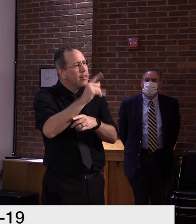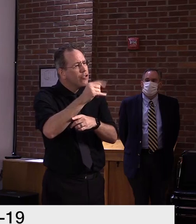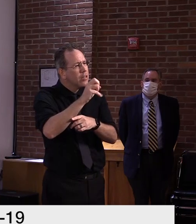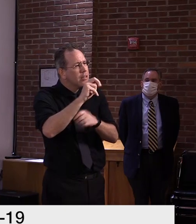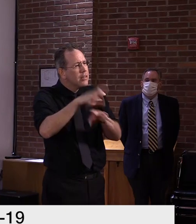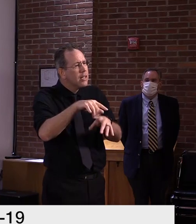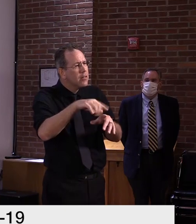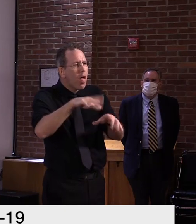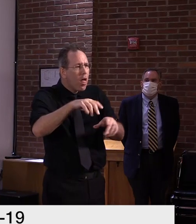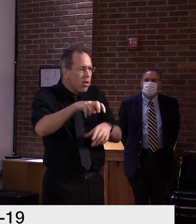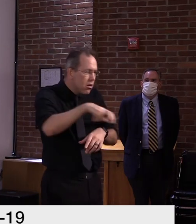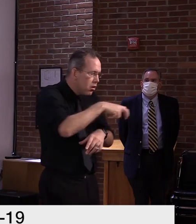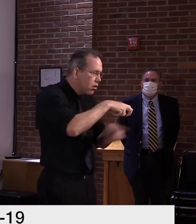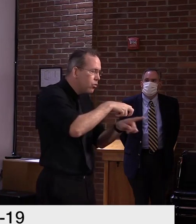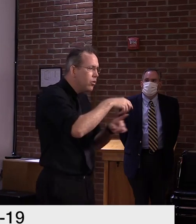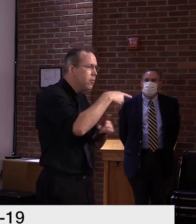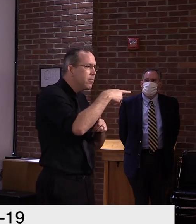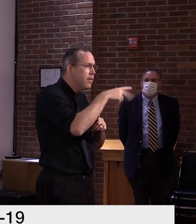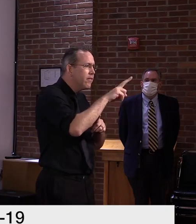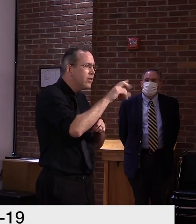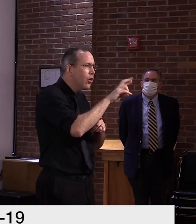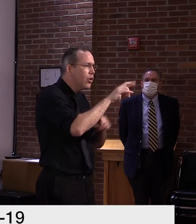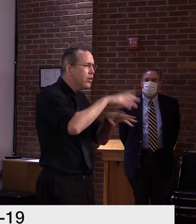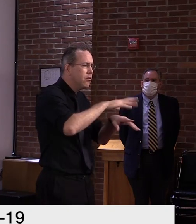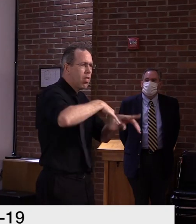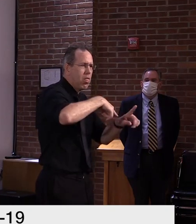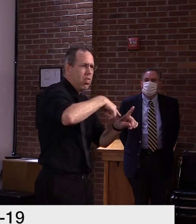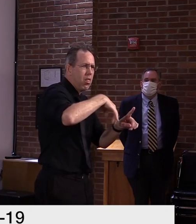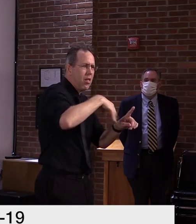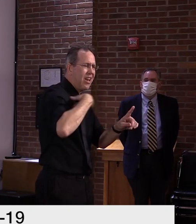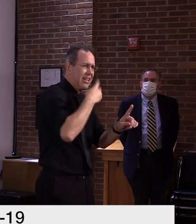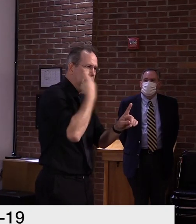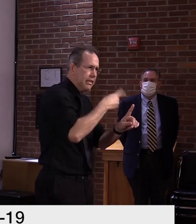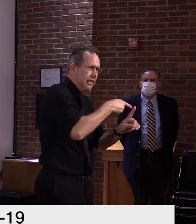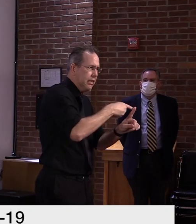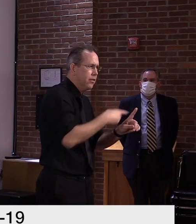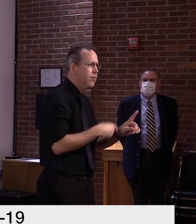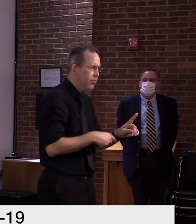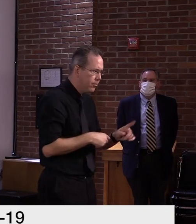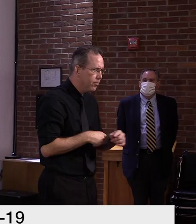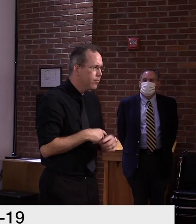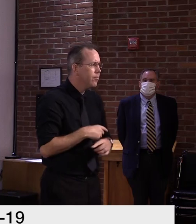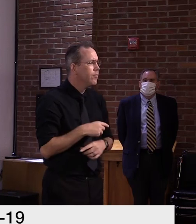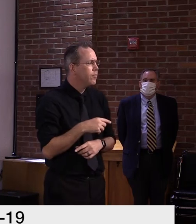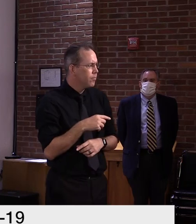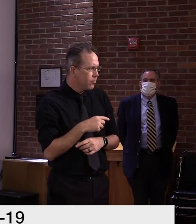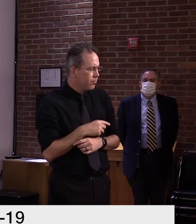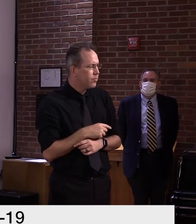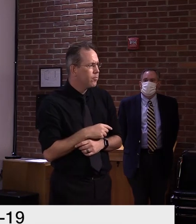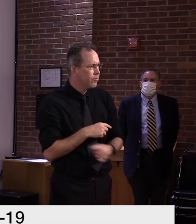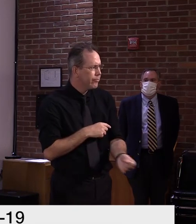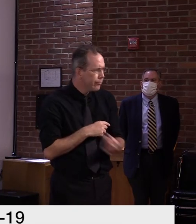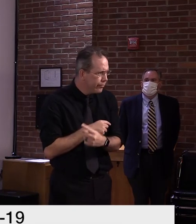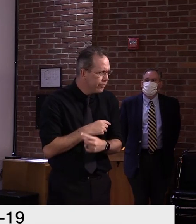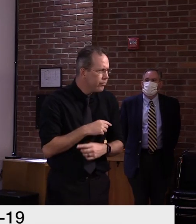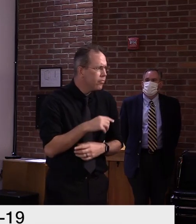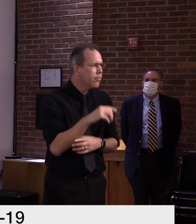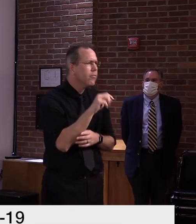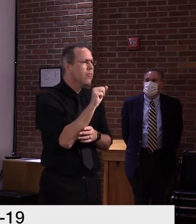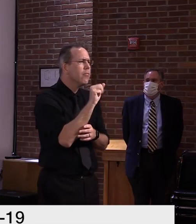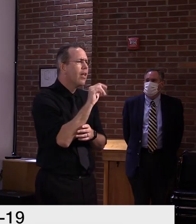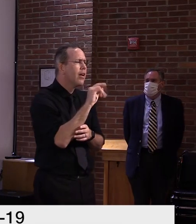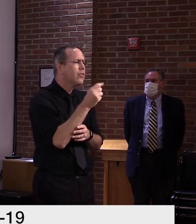for non-symptomatic people. Uh, what, why is that? What, what is the, the, the science that, that, that makes it not work or make, or